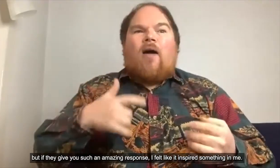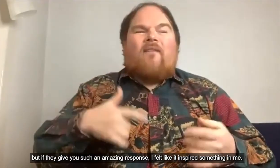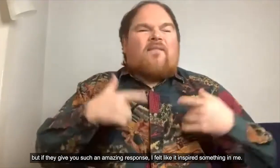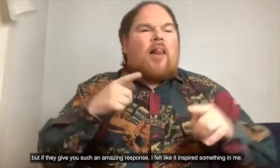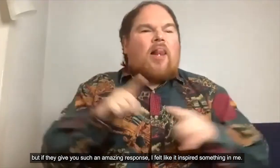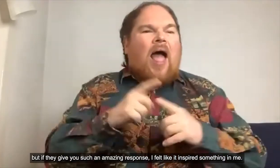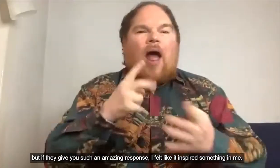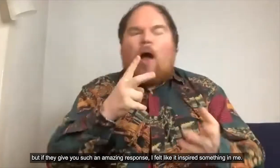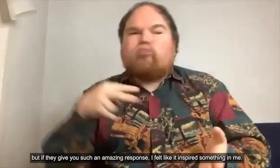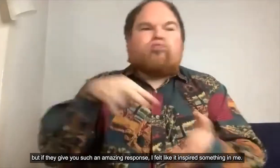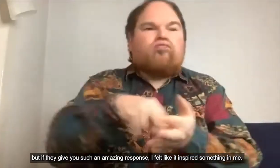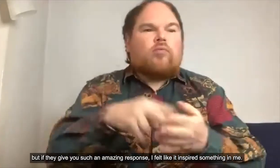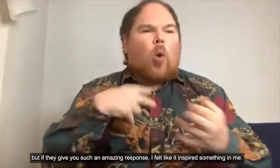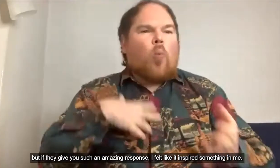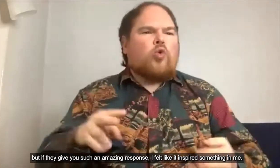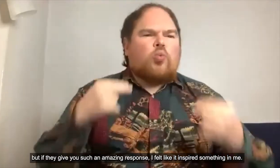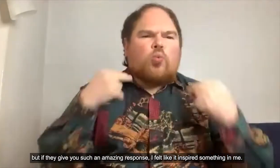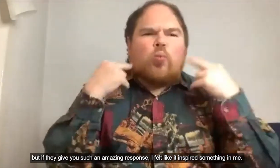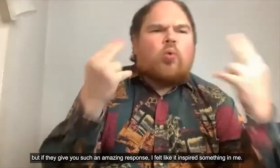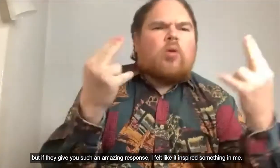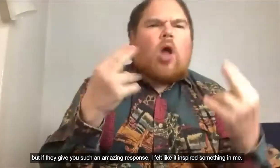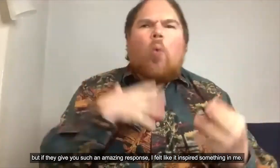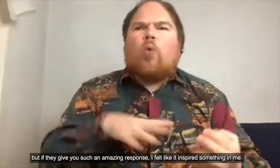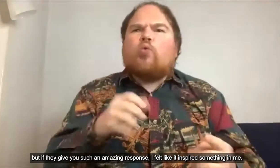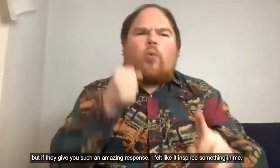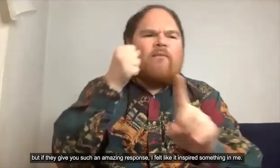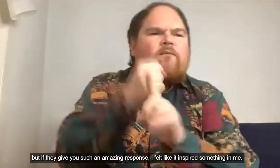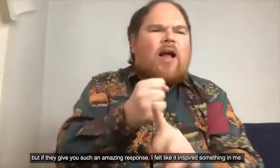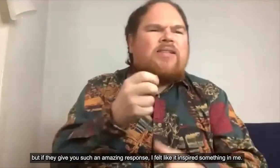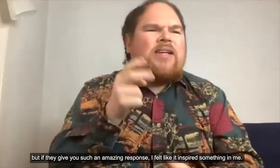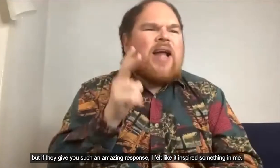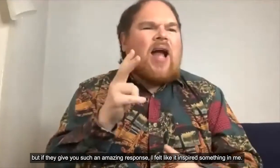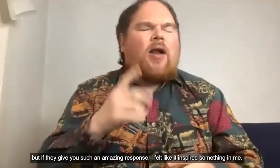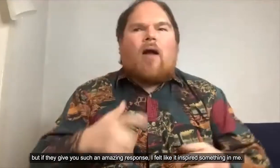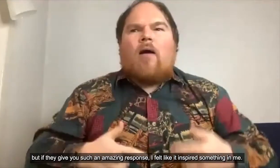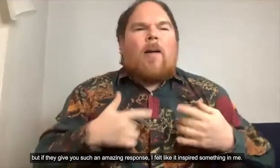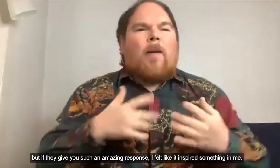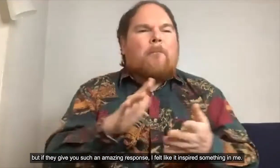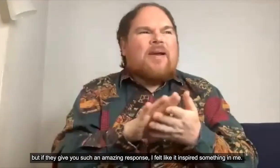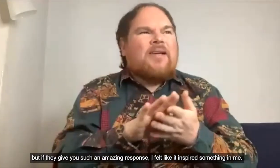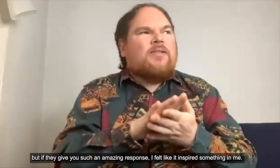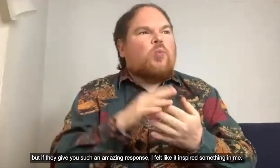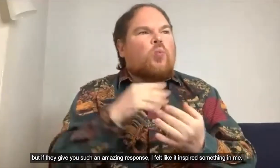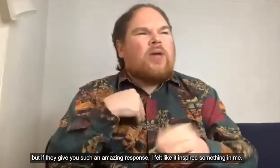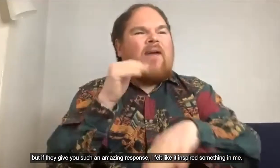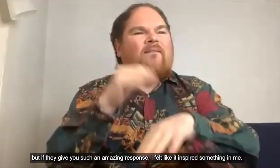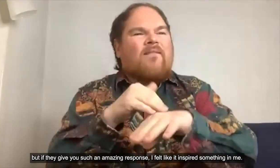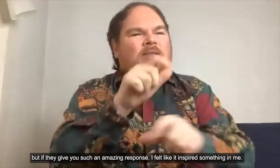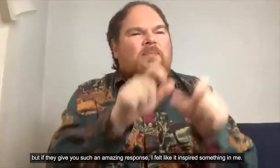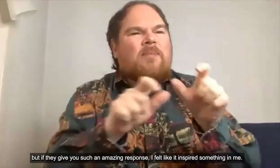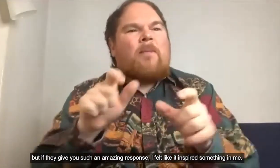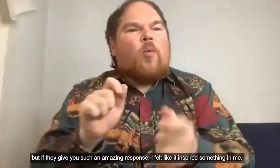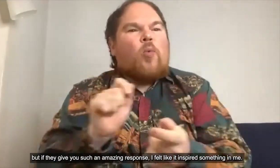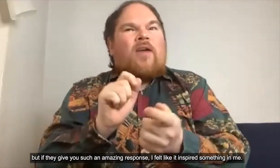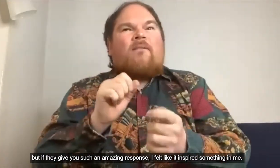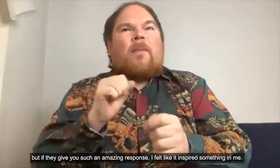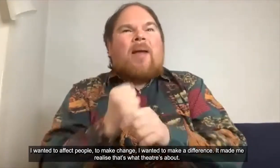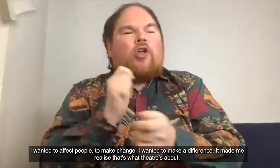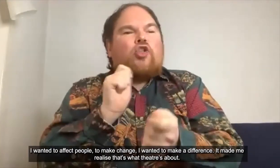response it's you know I I felt like I wanted to to fight it inspired something in me I wanted to